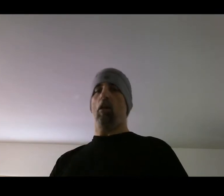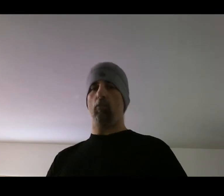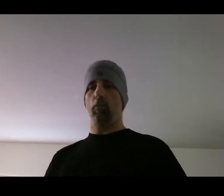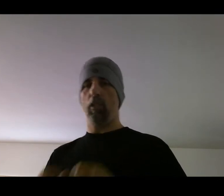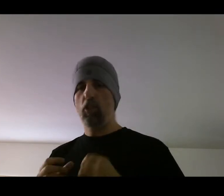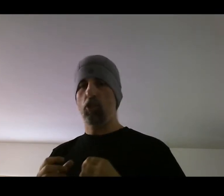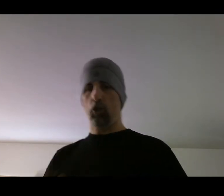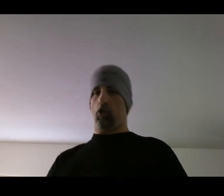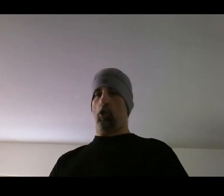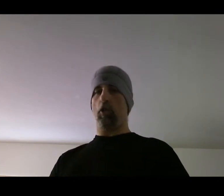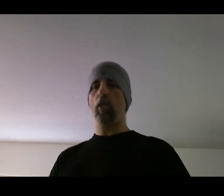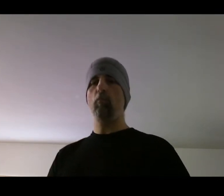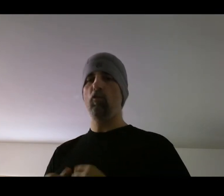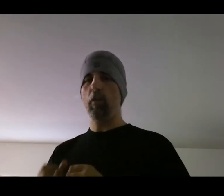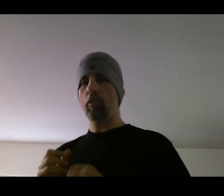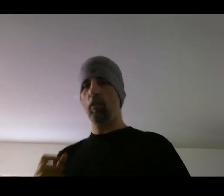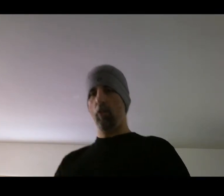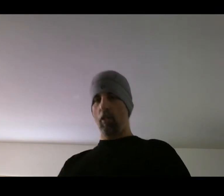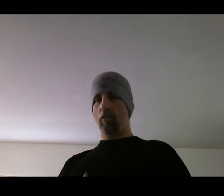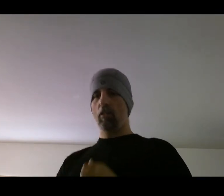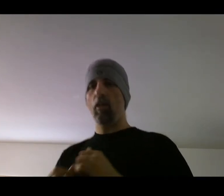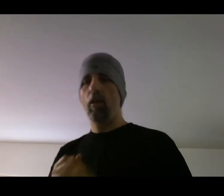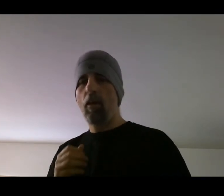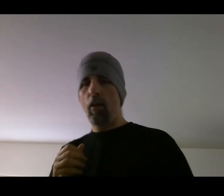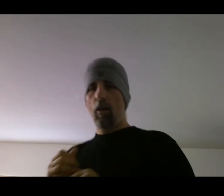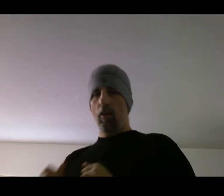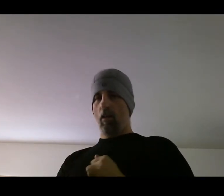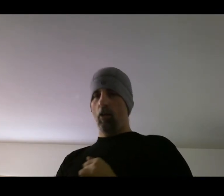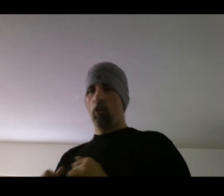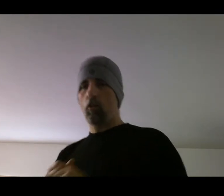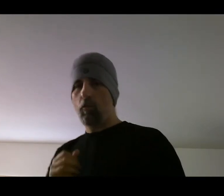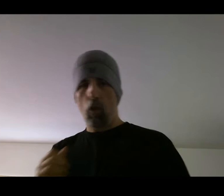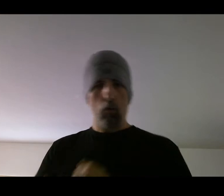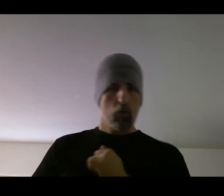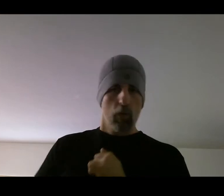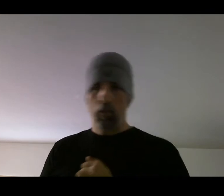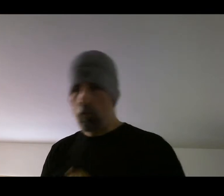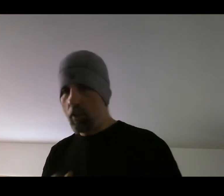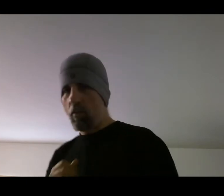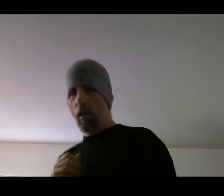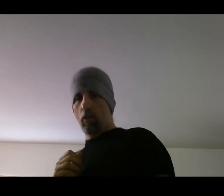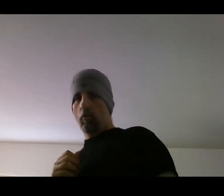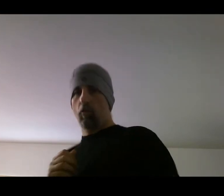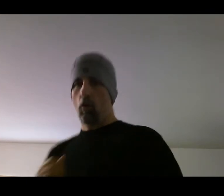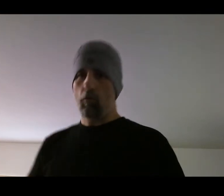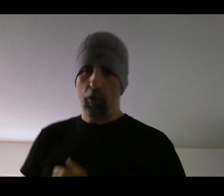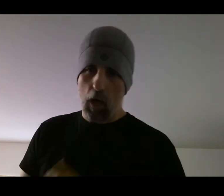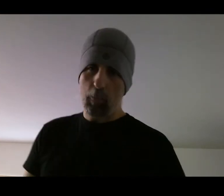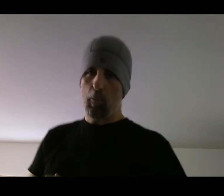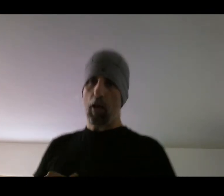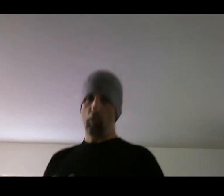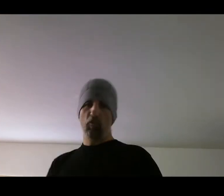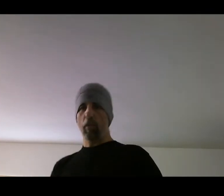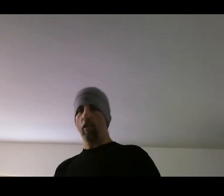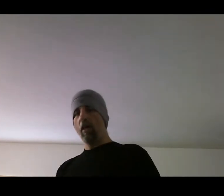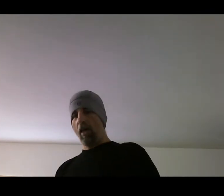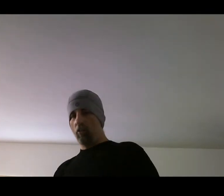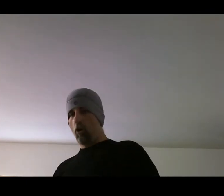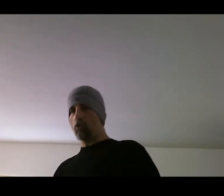really jerky movements and there isn't a good flow to it. You need that good flow for your upper body movement. And you're also